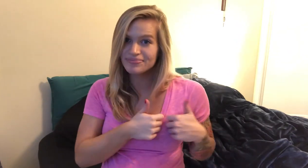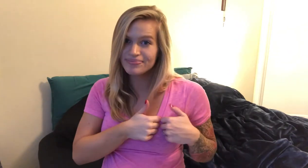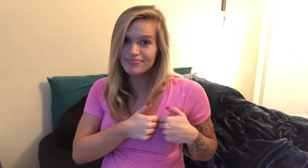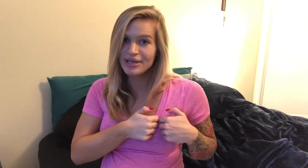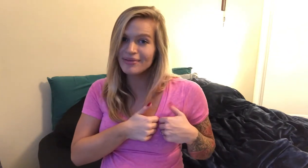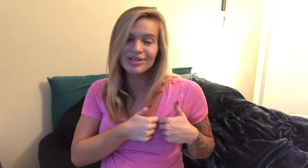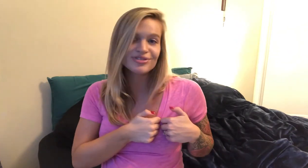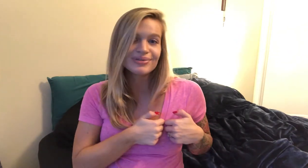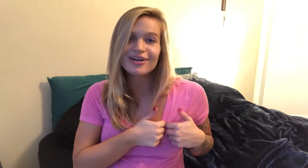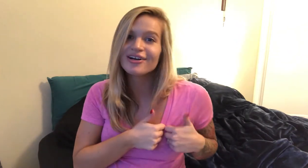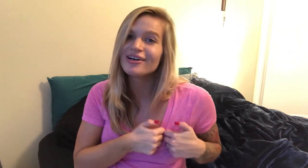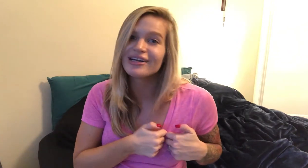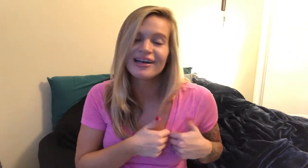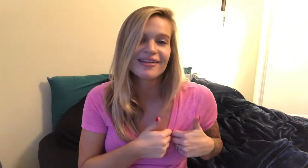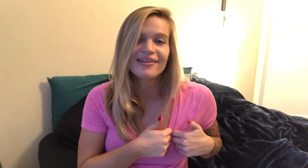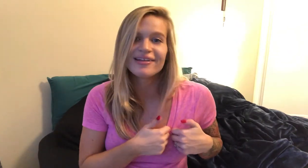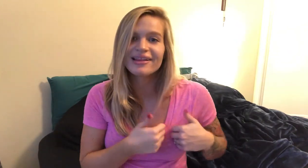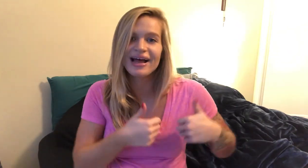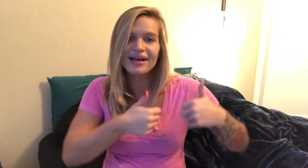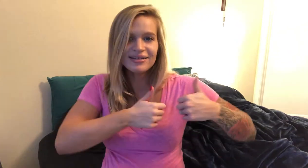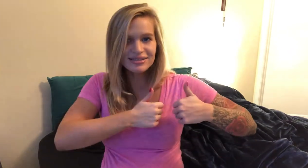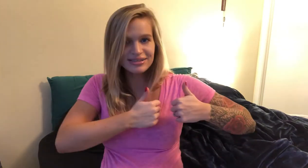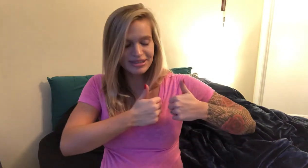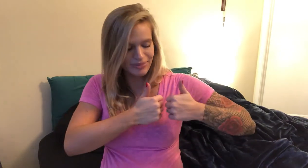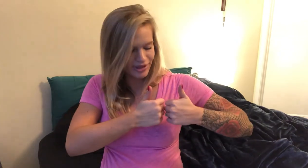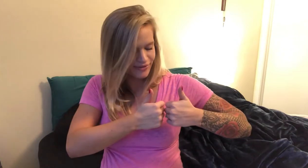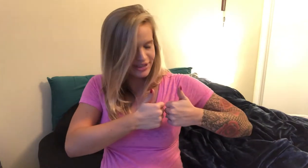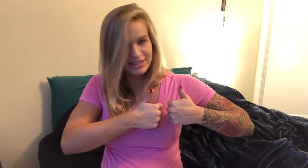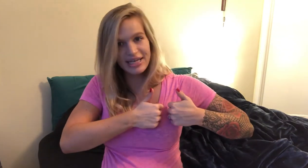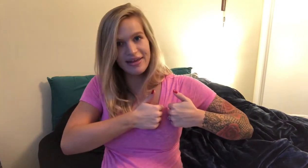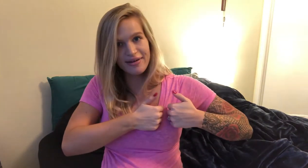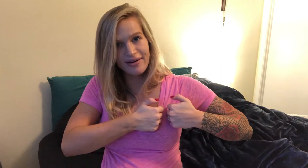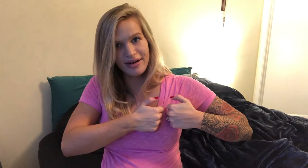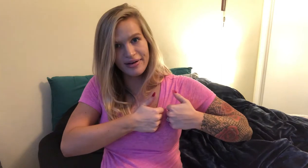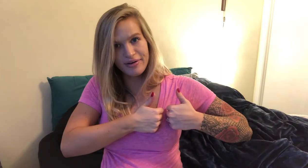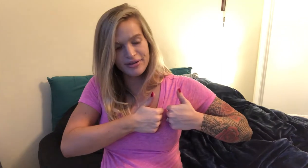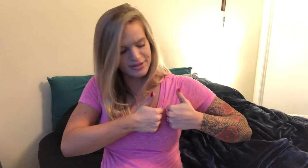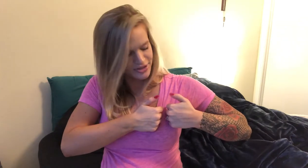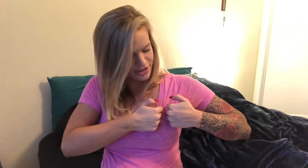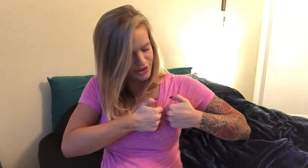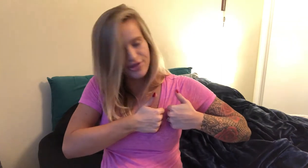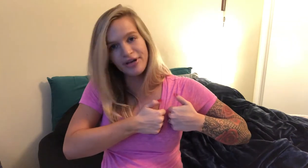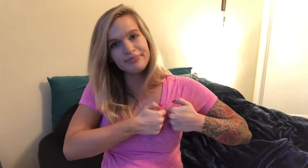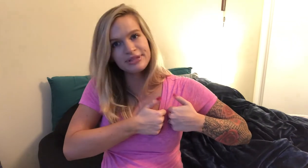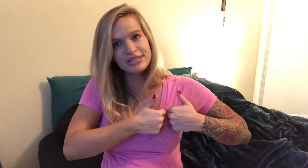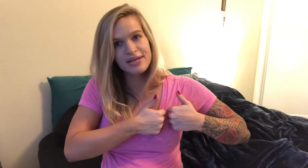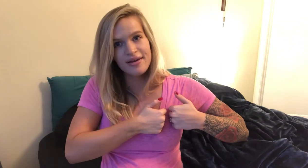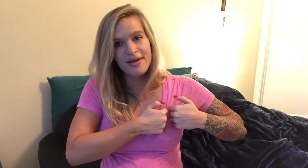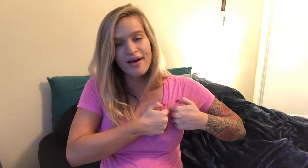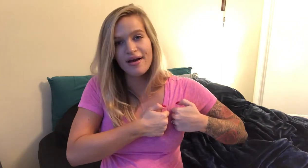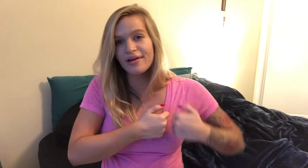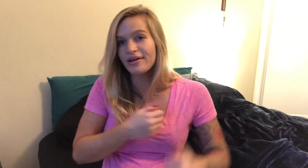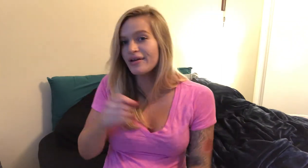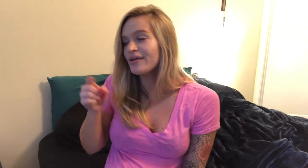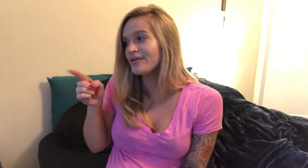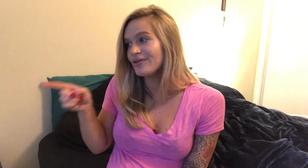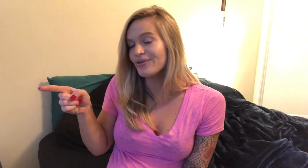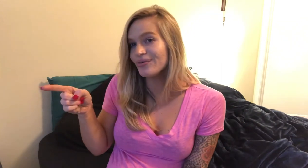baby sweetheart honey anything like that just put your fist together and scrunch your thumbs honey you